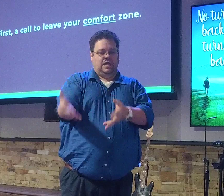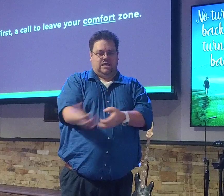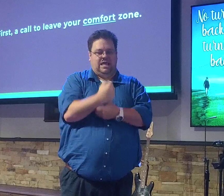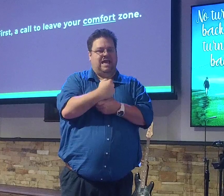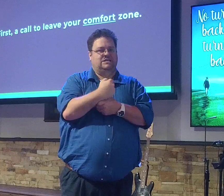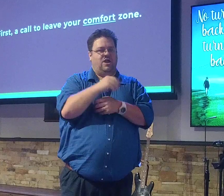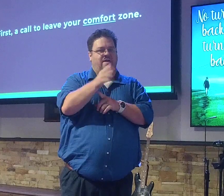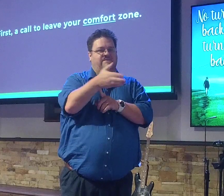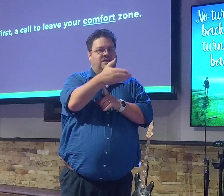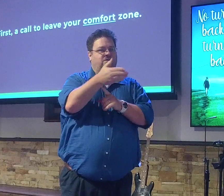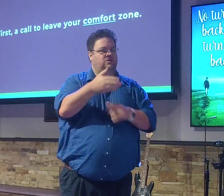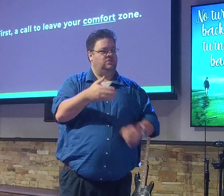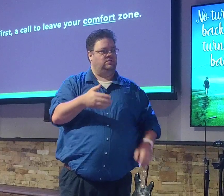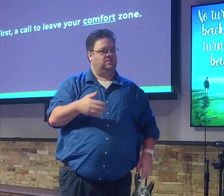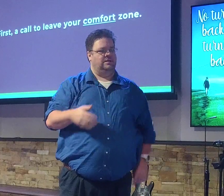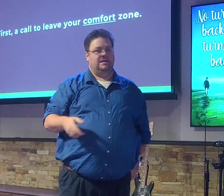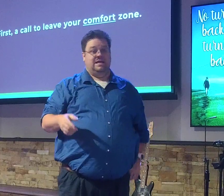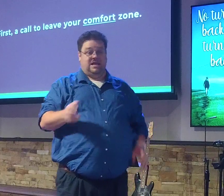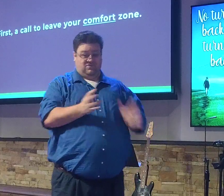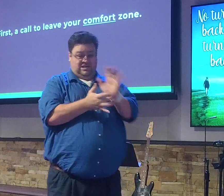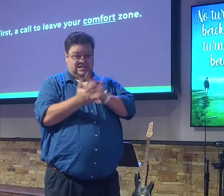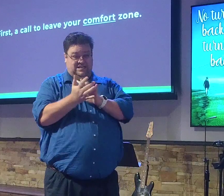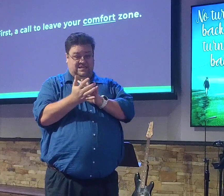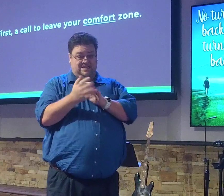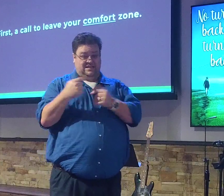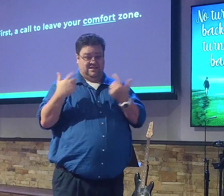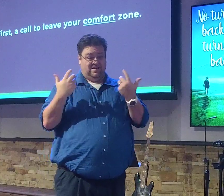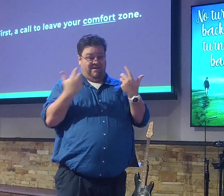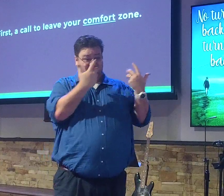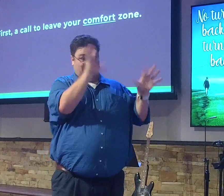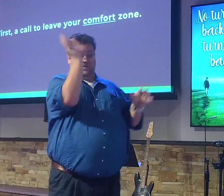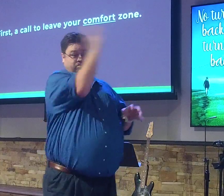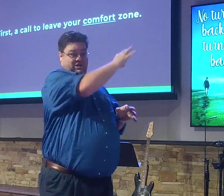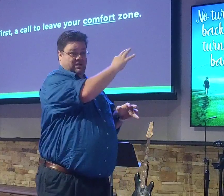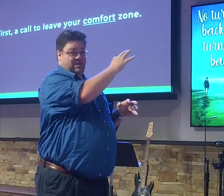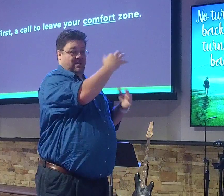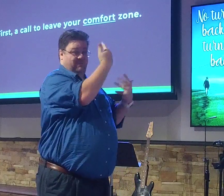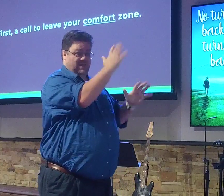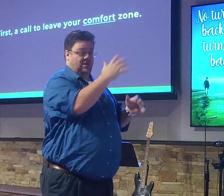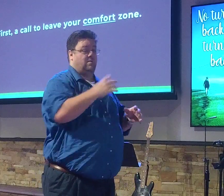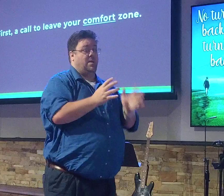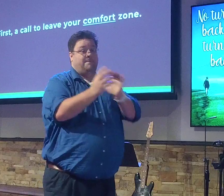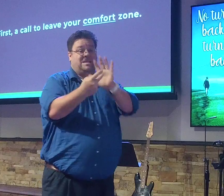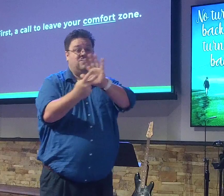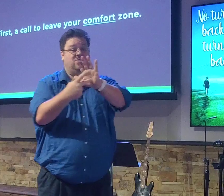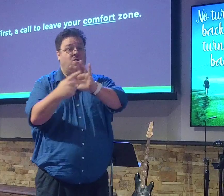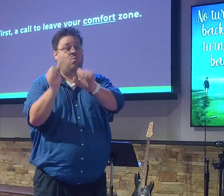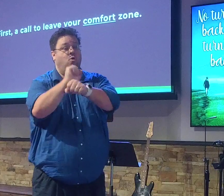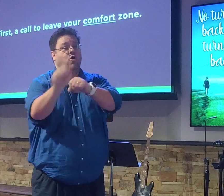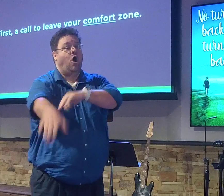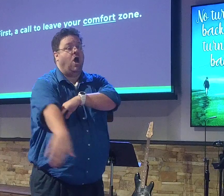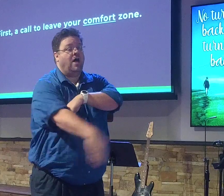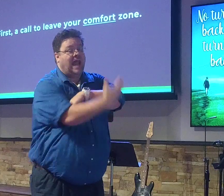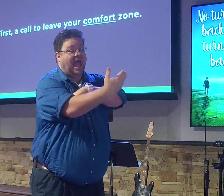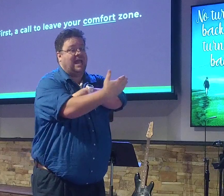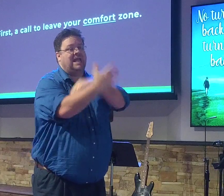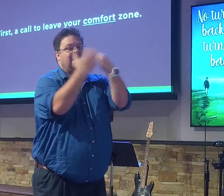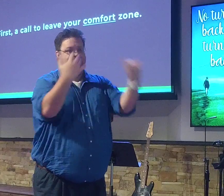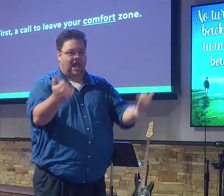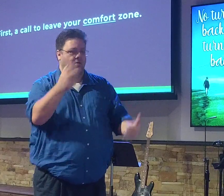Jesus says, hey, Peter. Remember, he's been out all night fishing. Let's launch it back out into